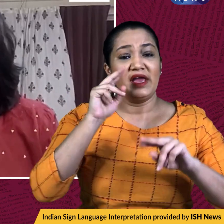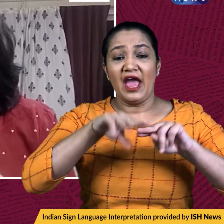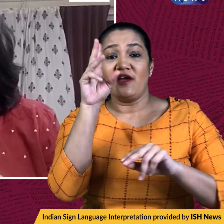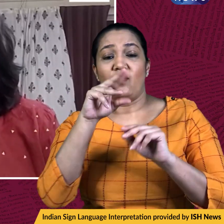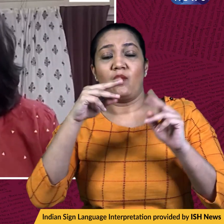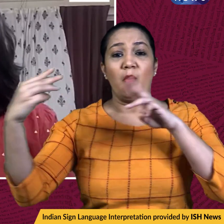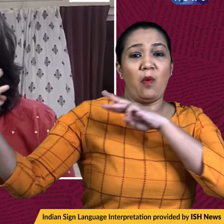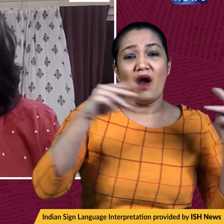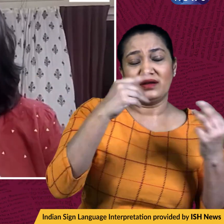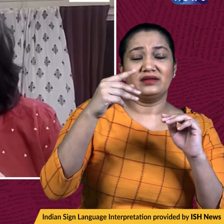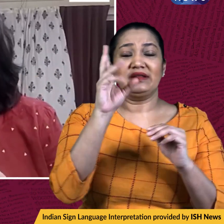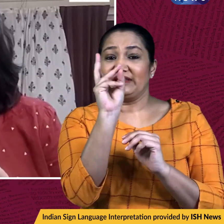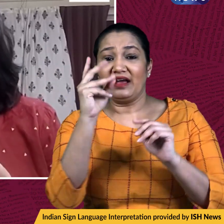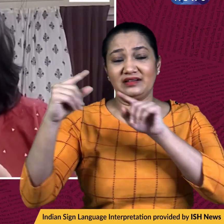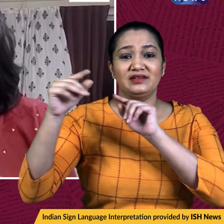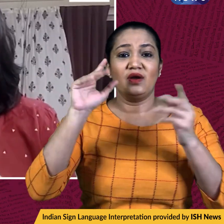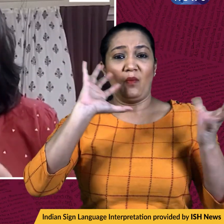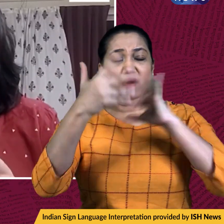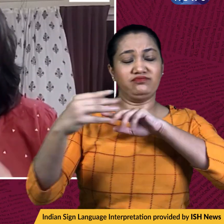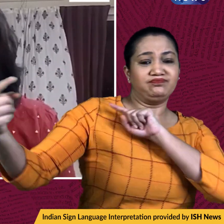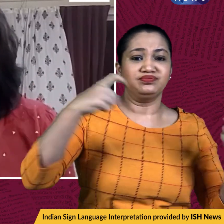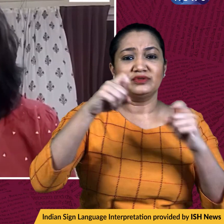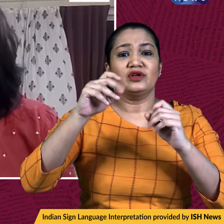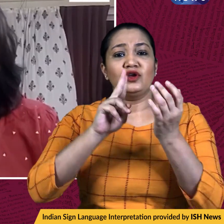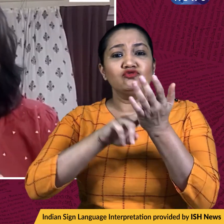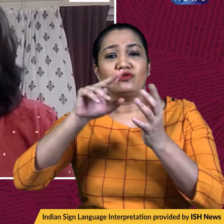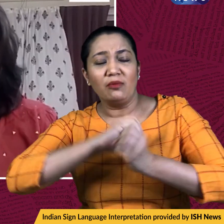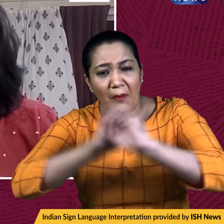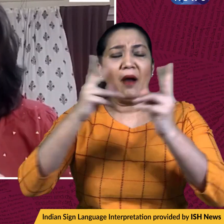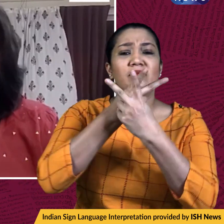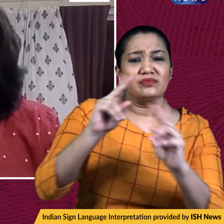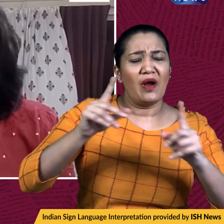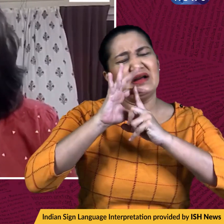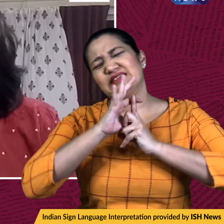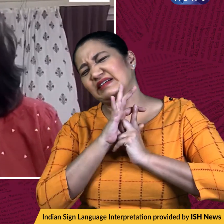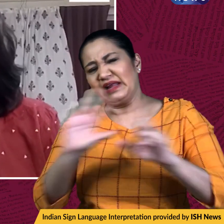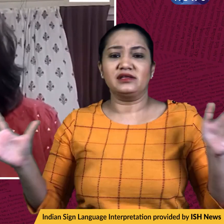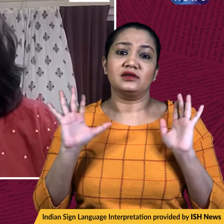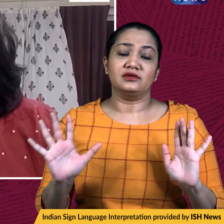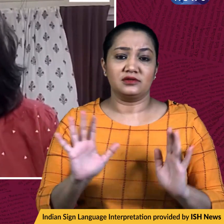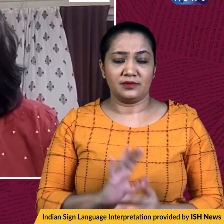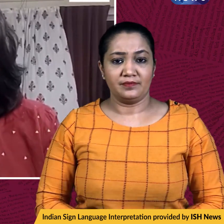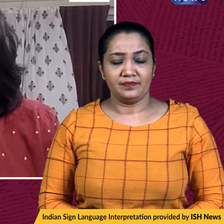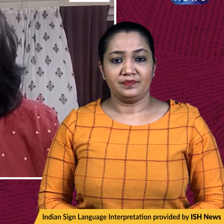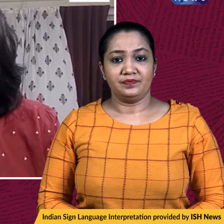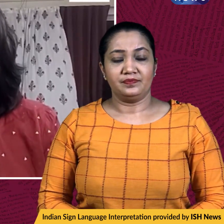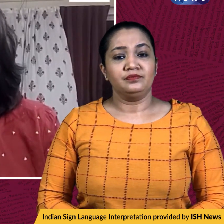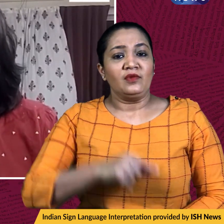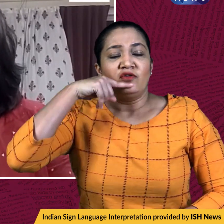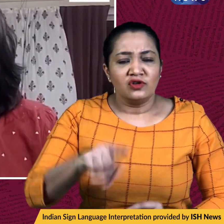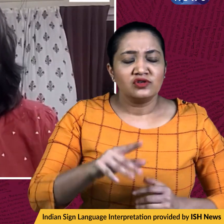war were to take place, it would involve nuclear weapons and be destructive. Now, Lavrov has said that Russia would face